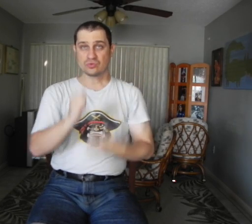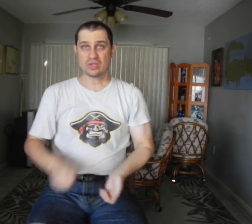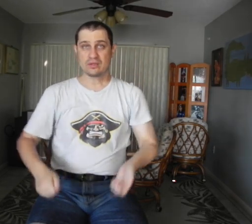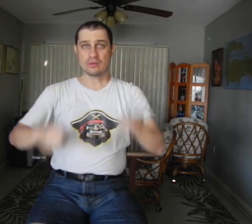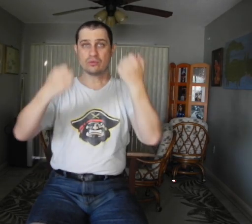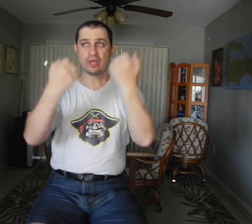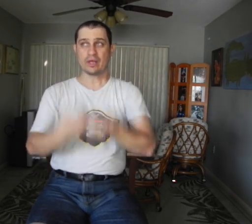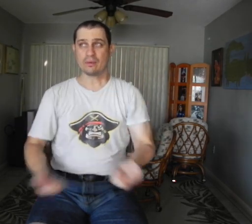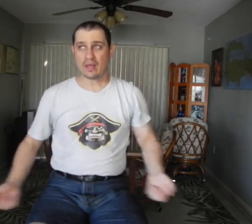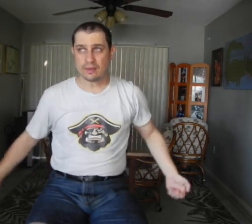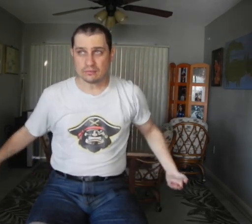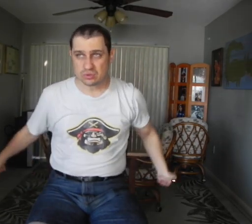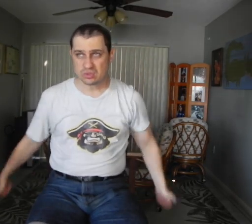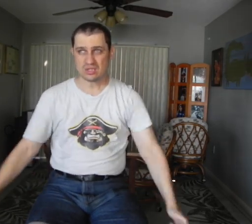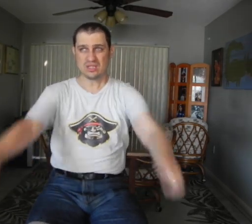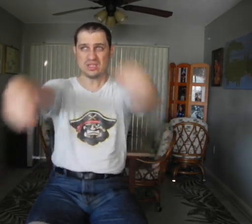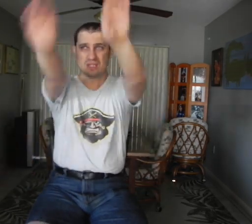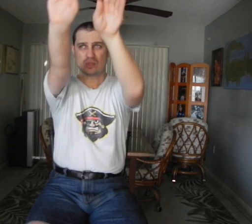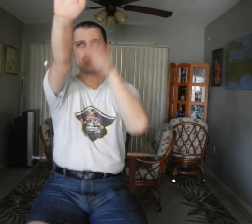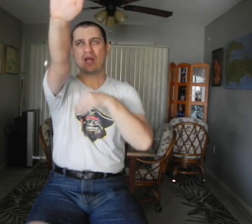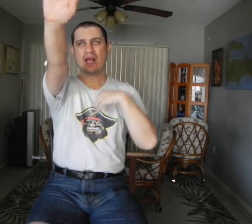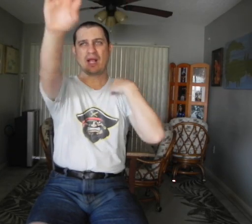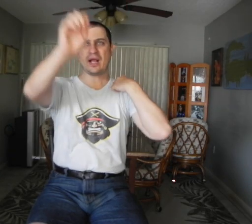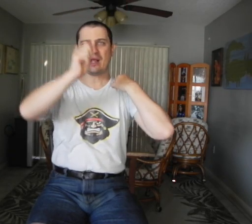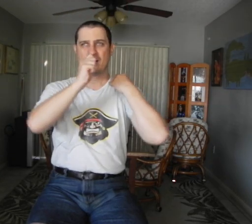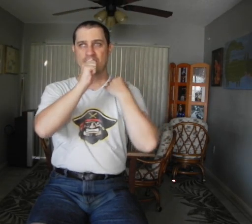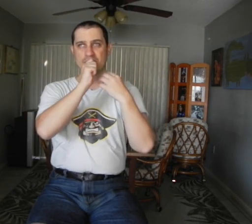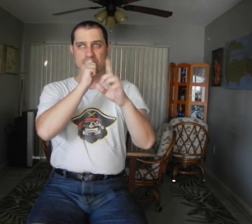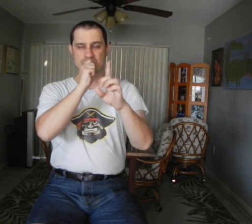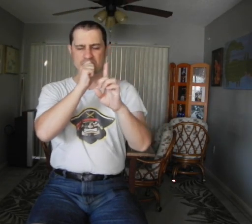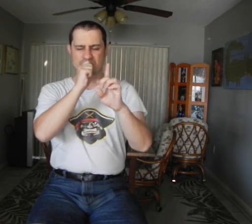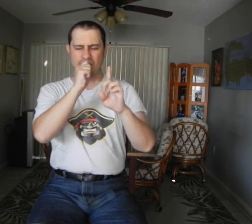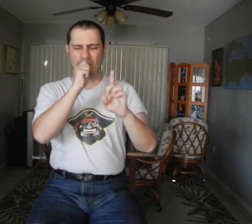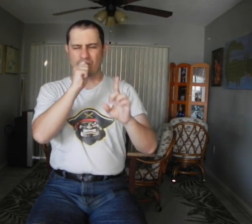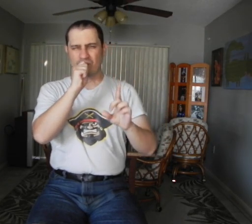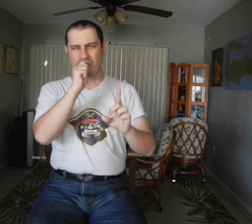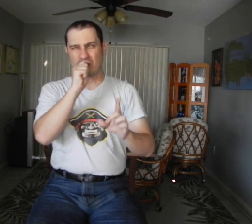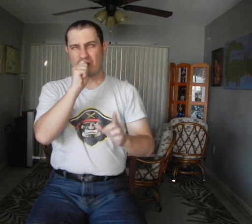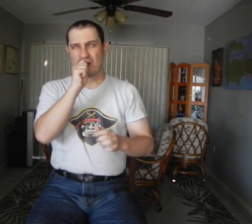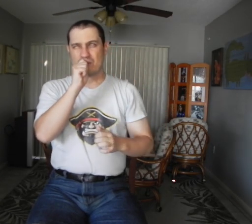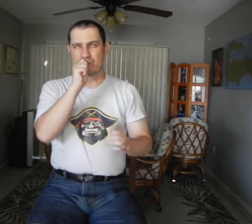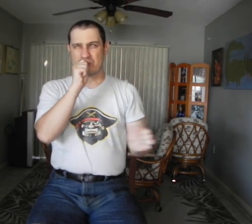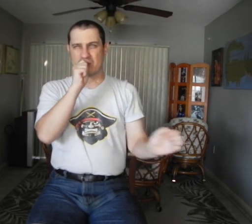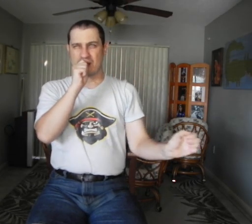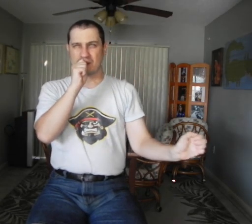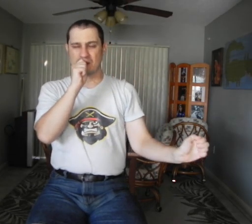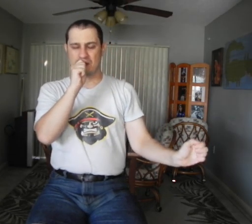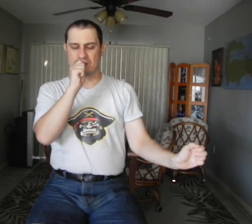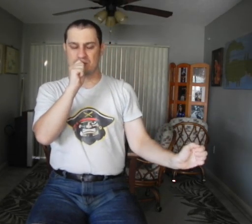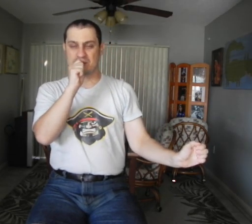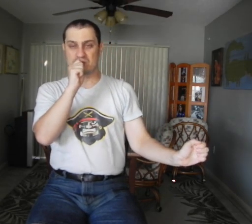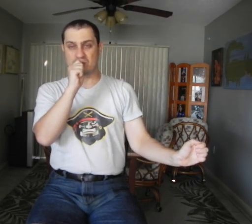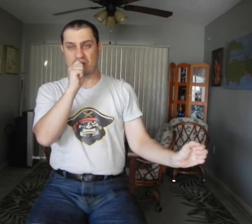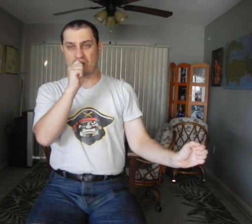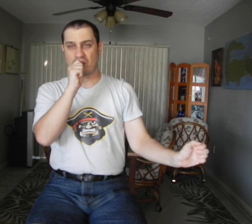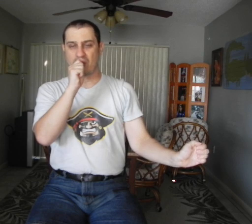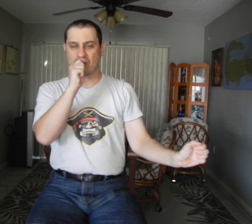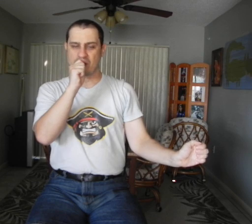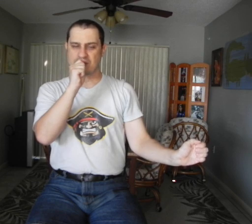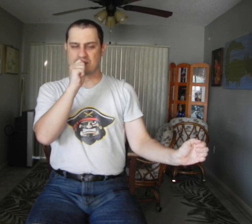I forgot And just like said He told me that the life of my dreams Would be